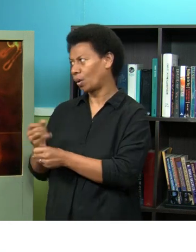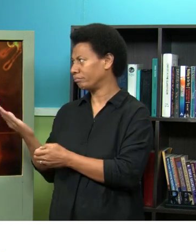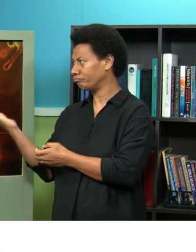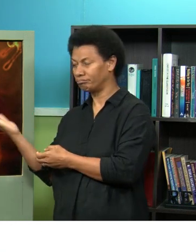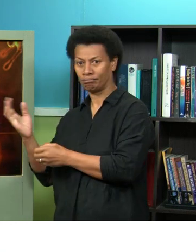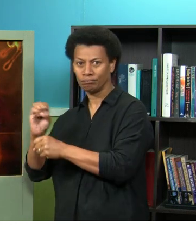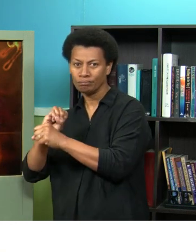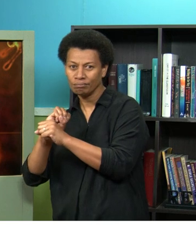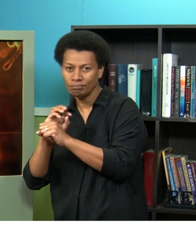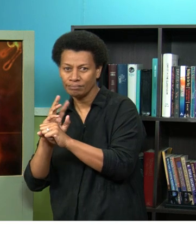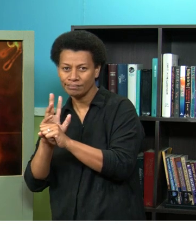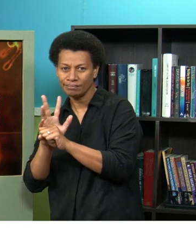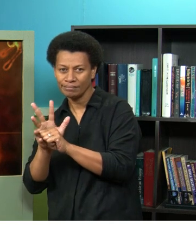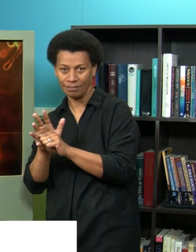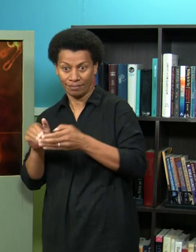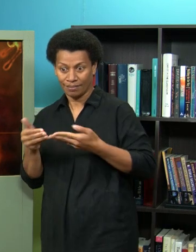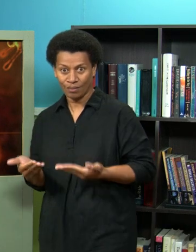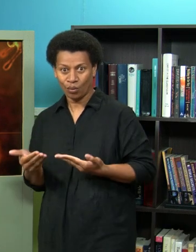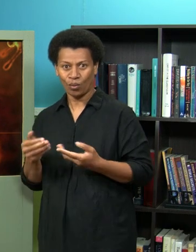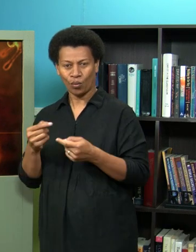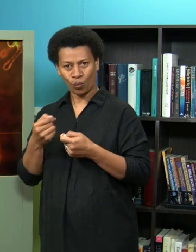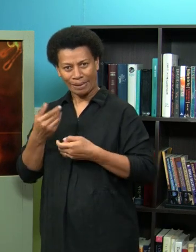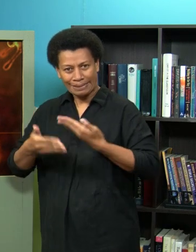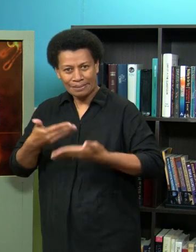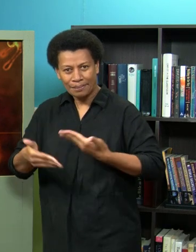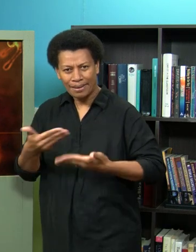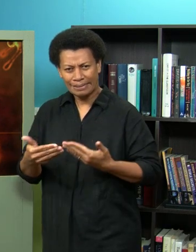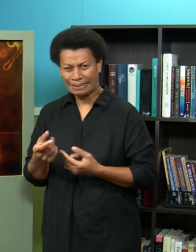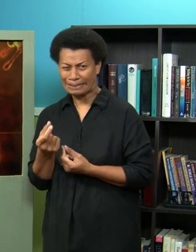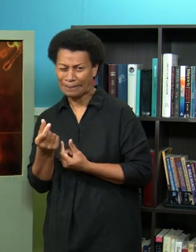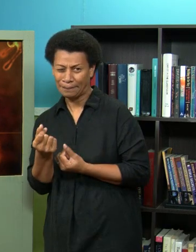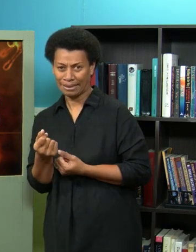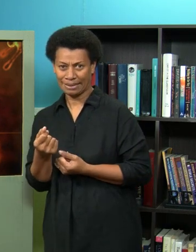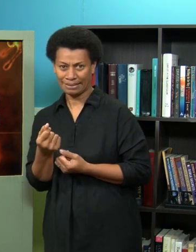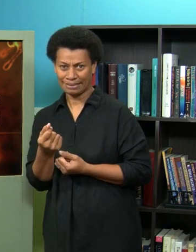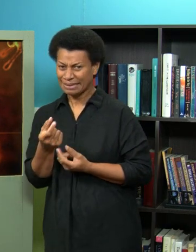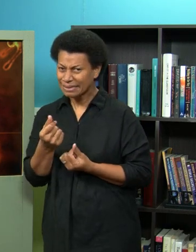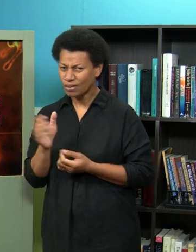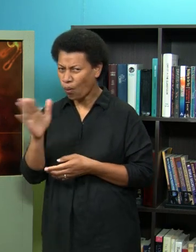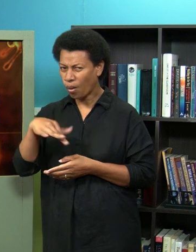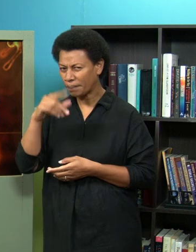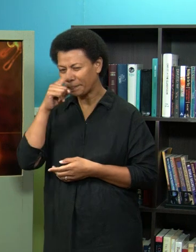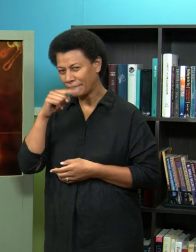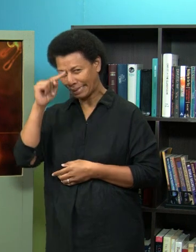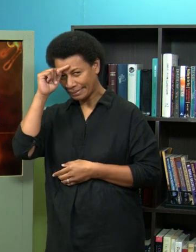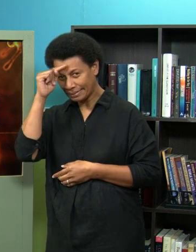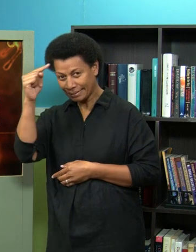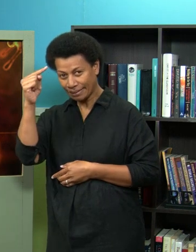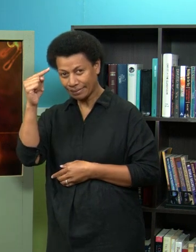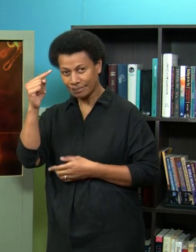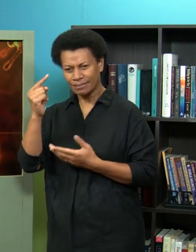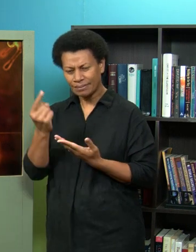do just to explain very as simply as we can so that everybody understands a little bit about the virus,